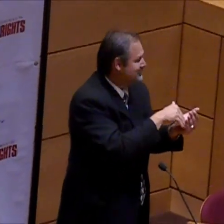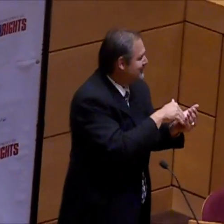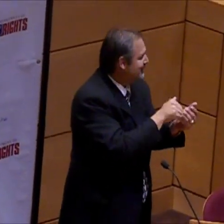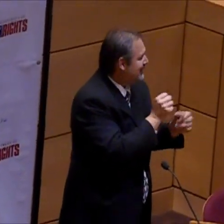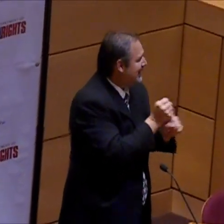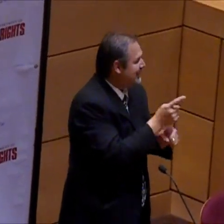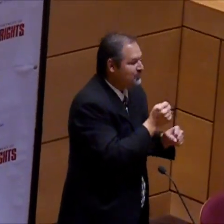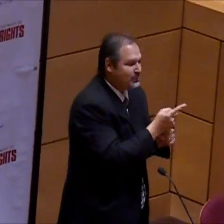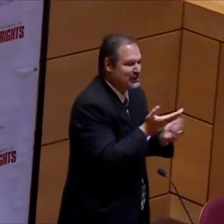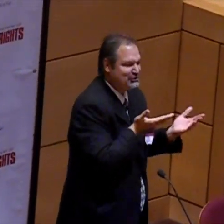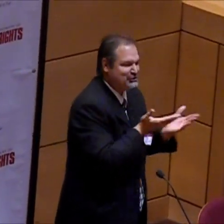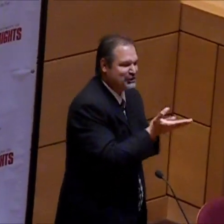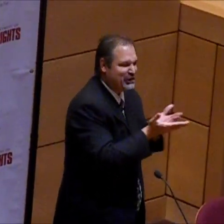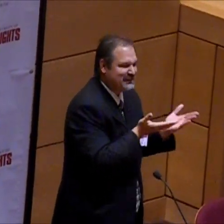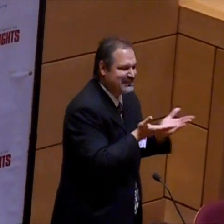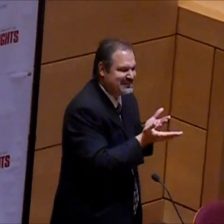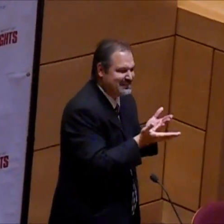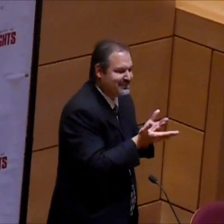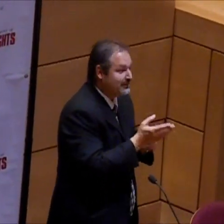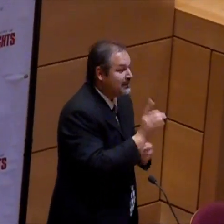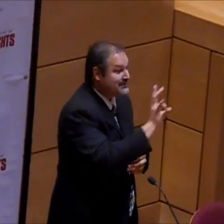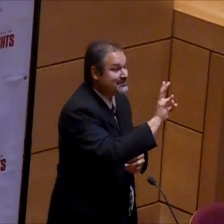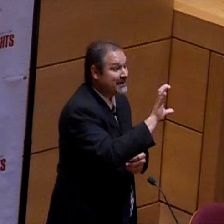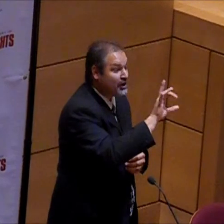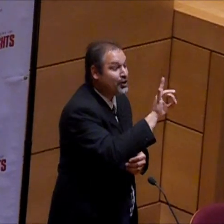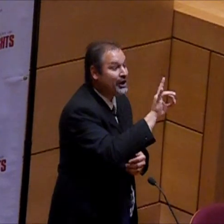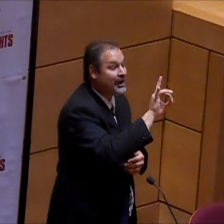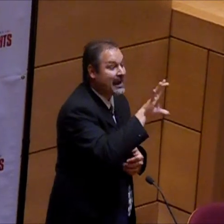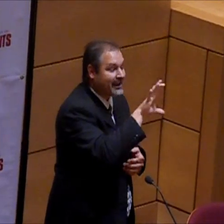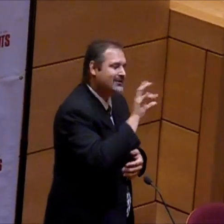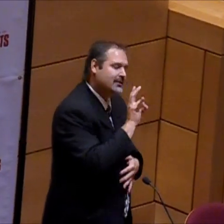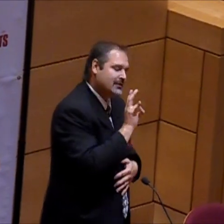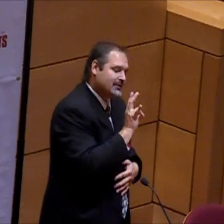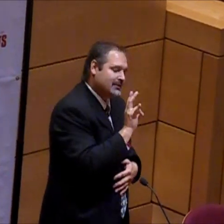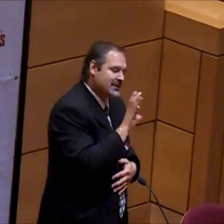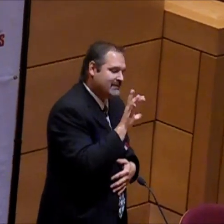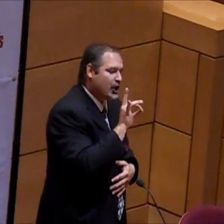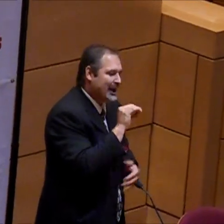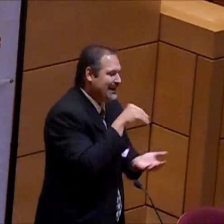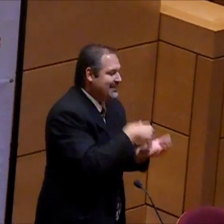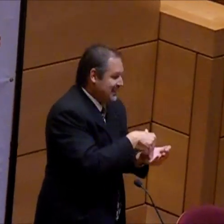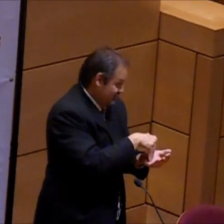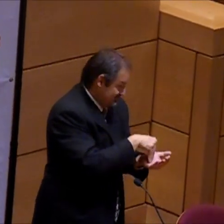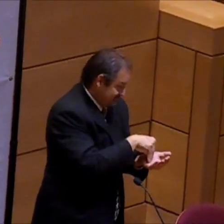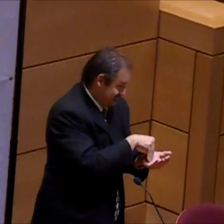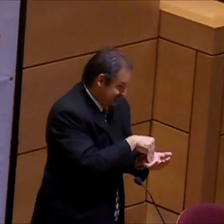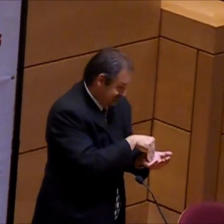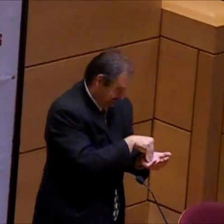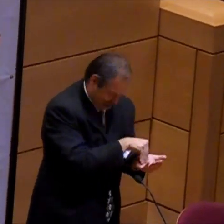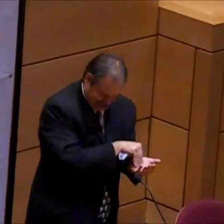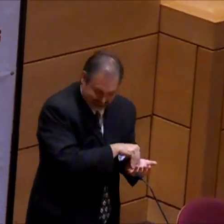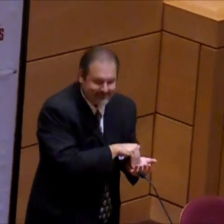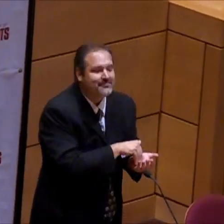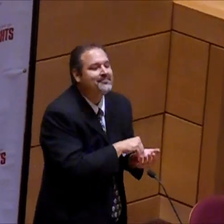to 800, $780,000